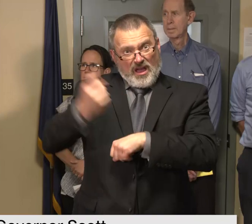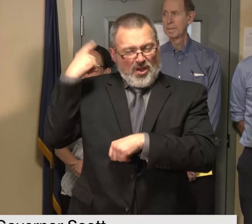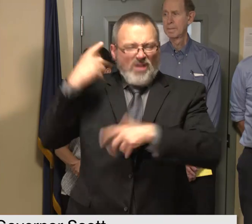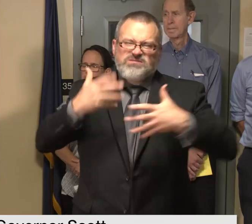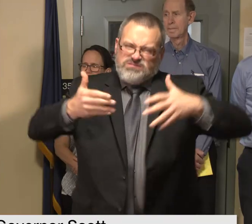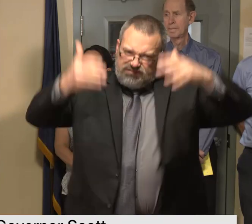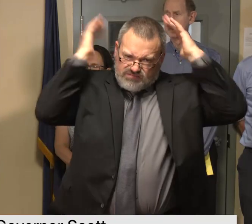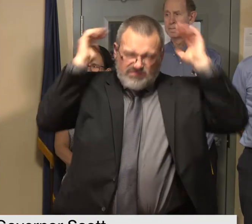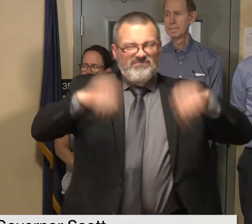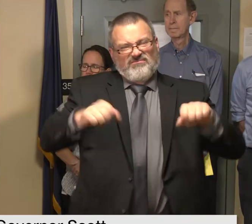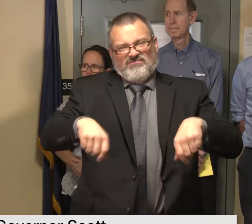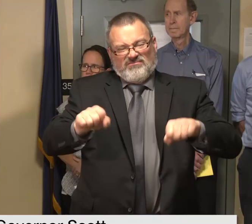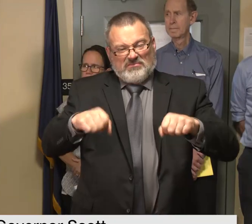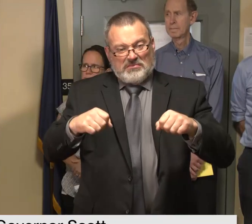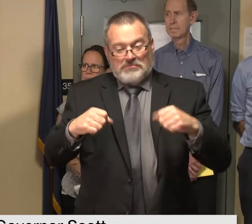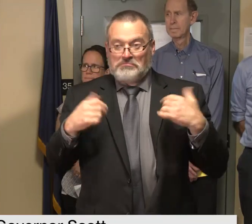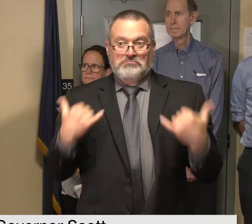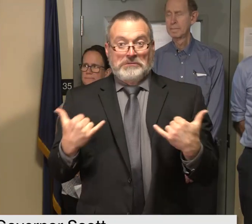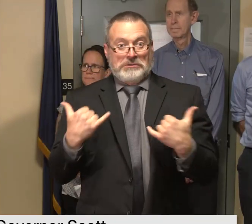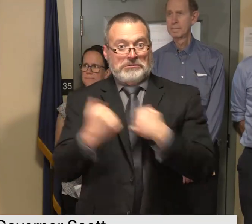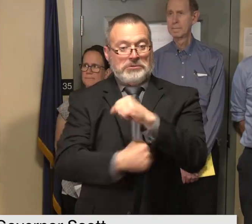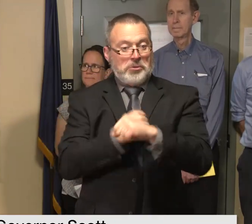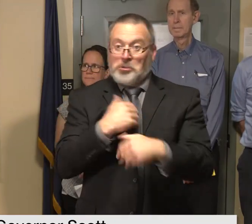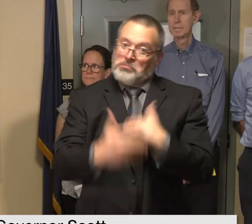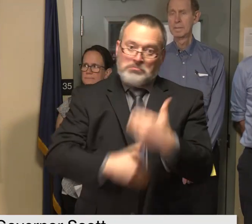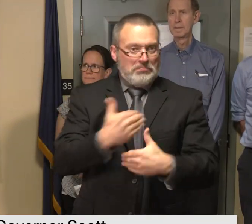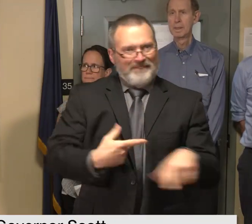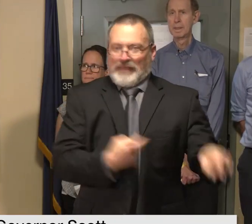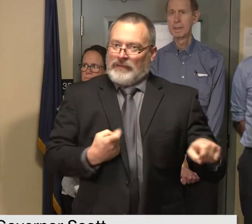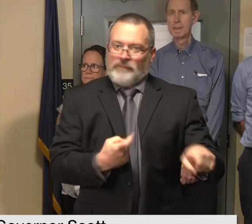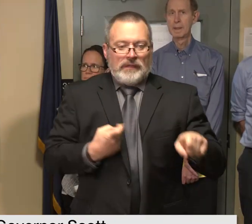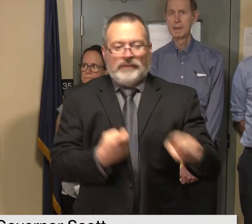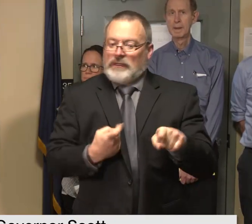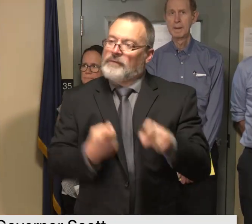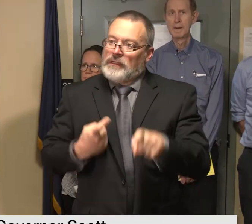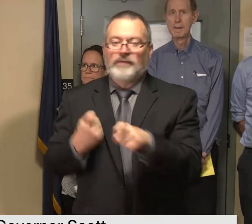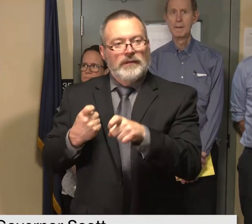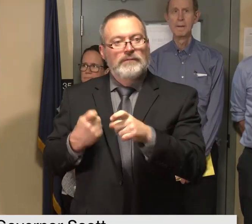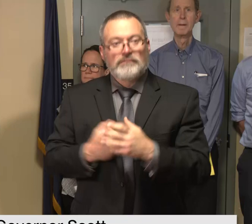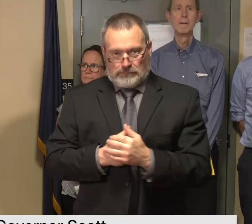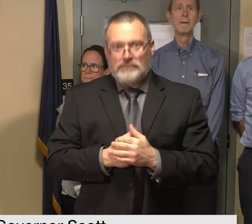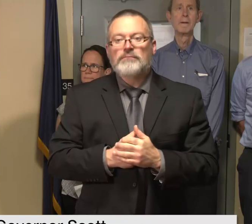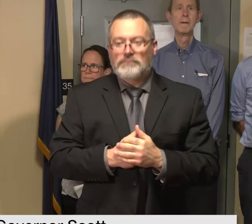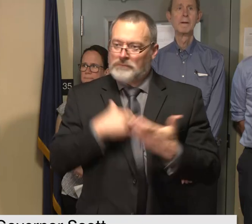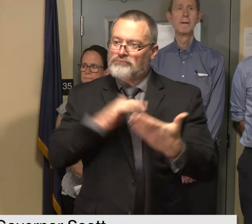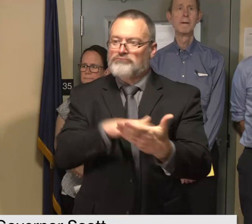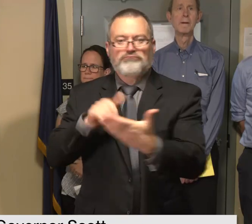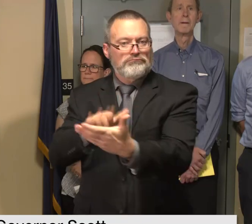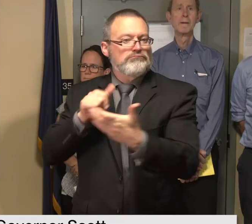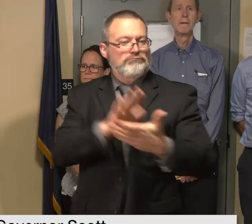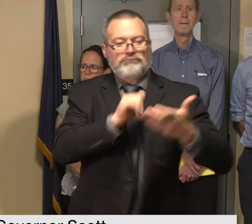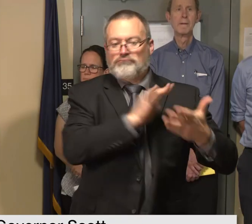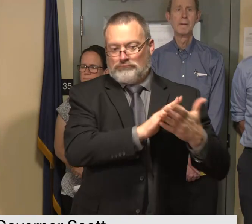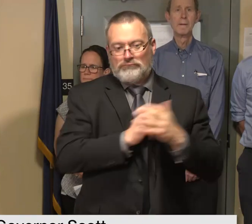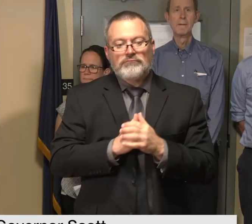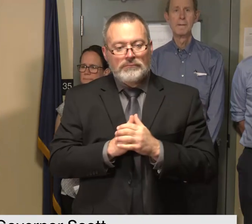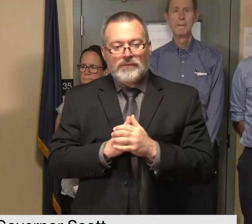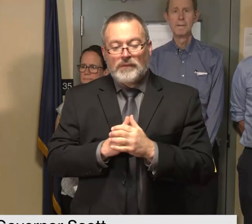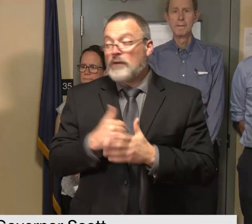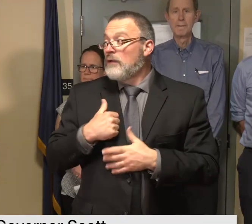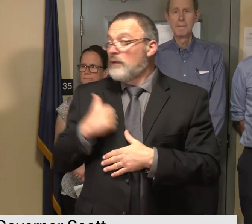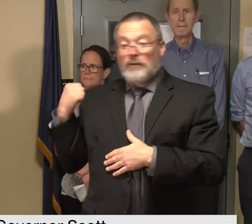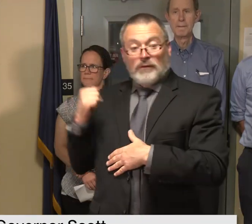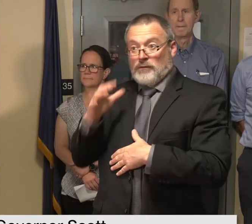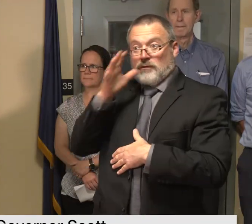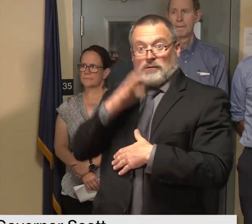to a better place much faster and much sooner Commissioner Morrison will offer specific steps